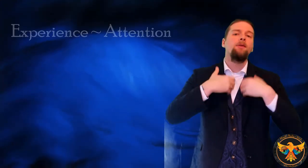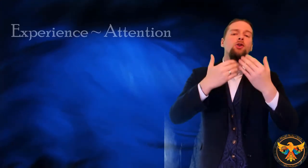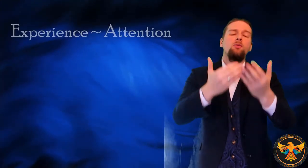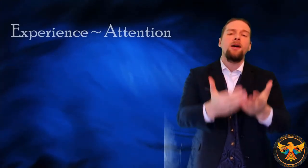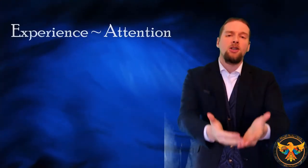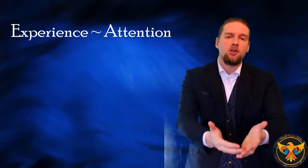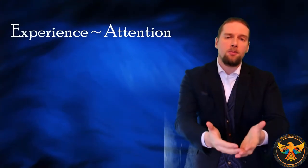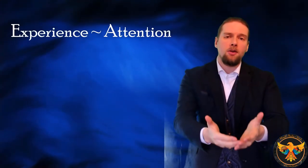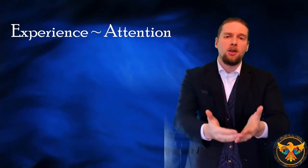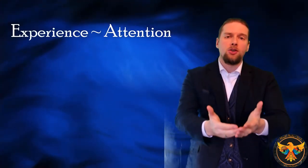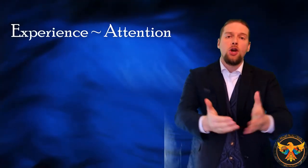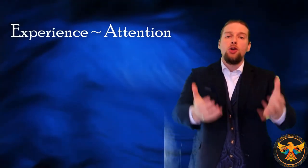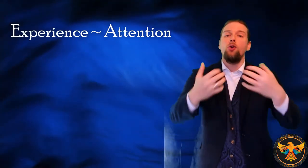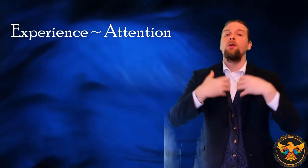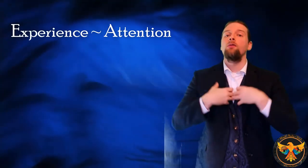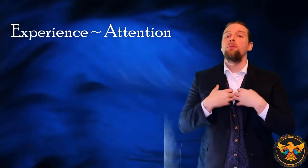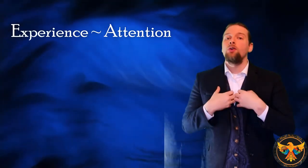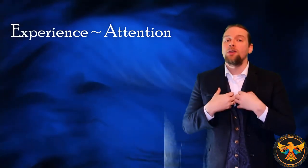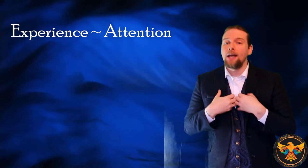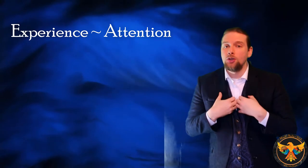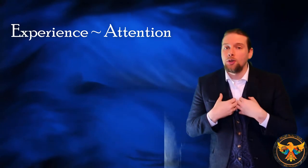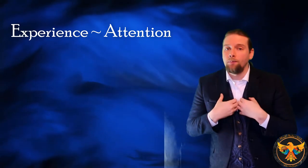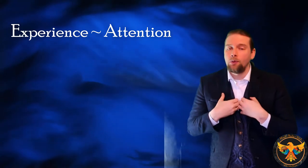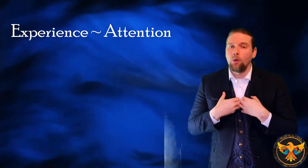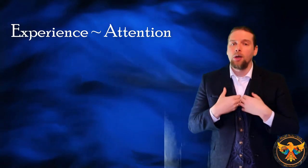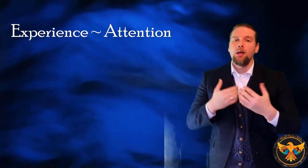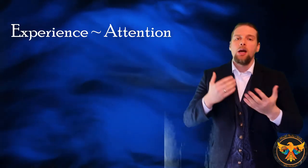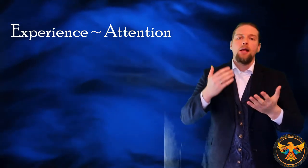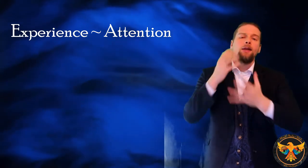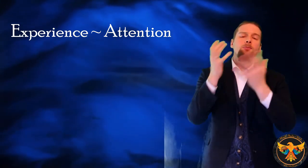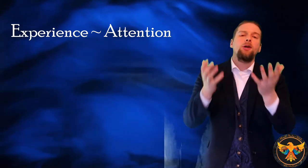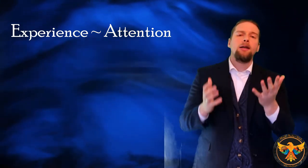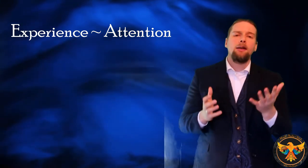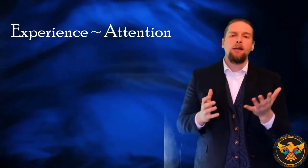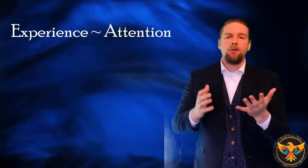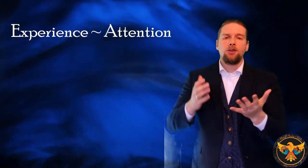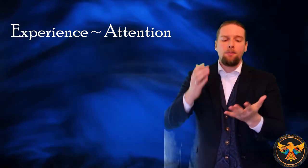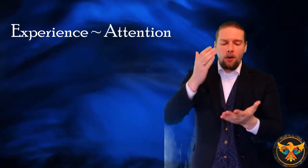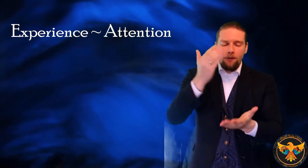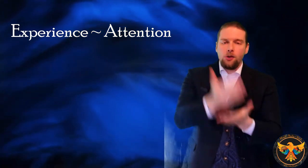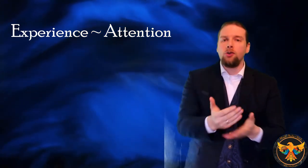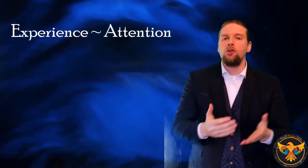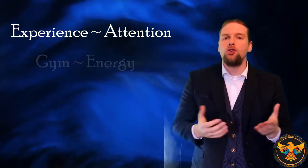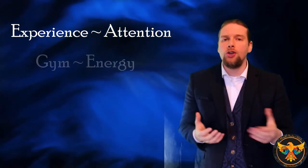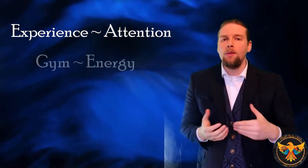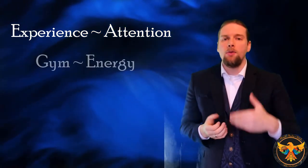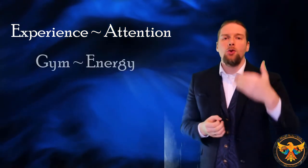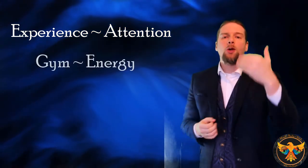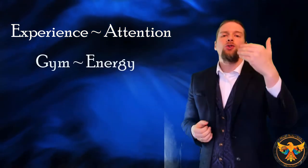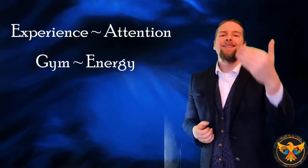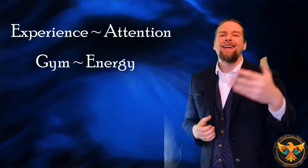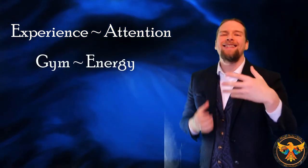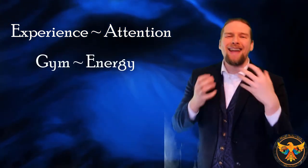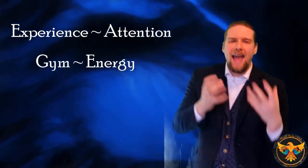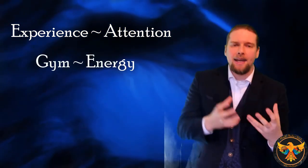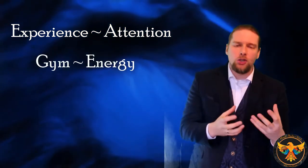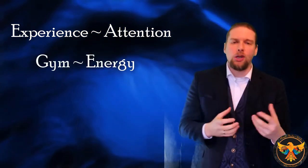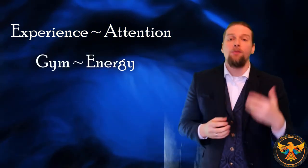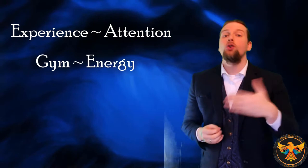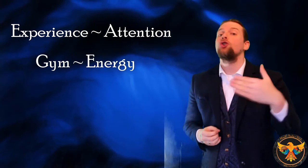giving you my experience. You're giving me your attention, okay? Let's break it down a little bit simpler. If you go to the gym, you are transacting energy. If you go